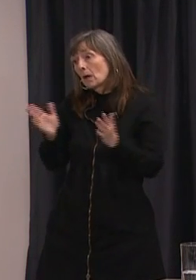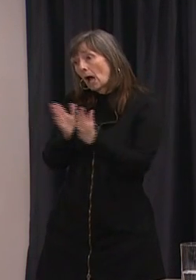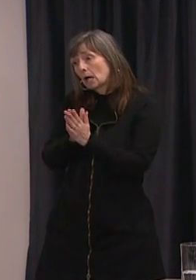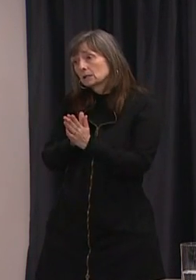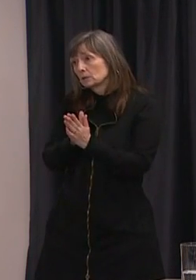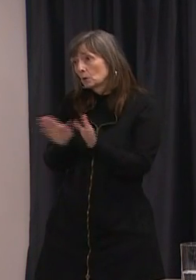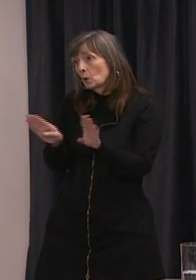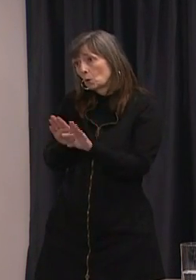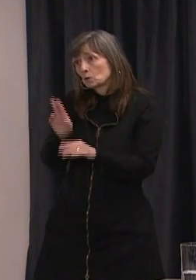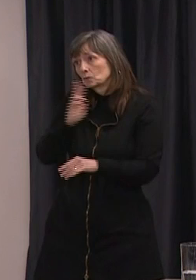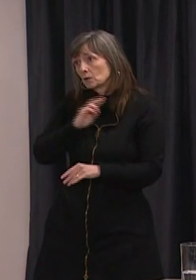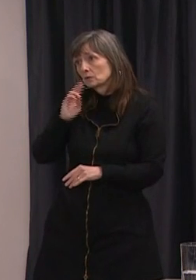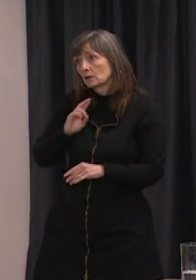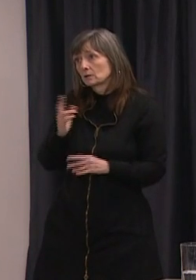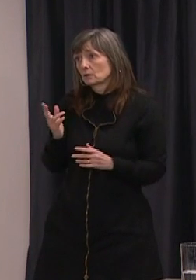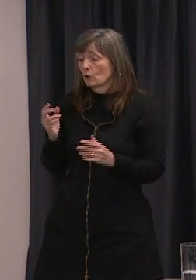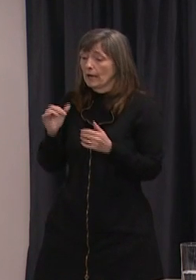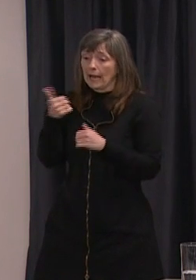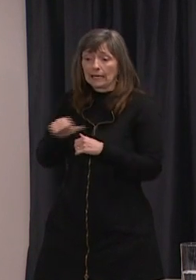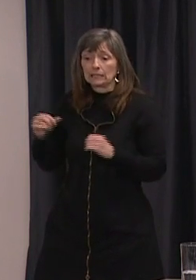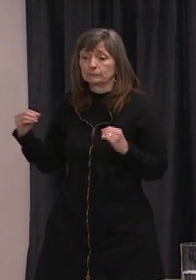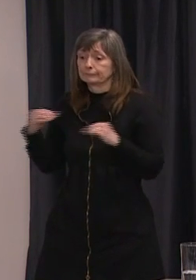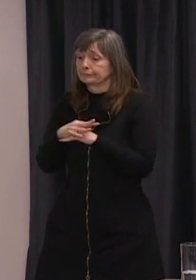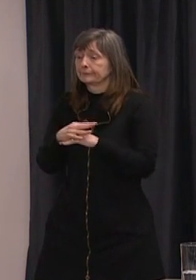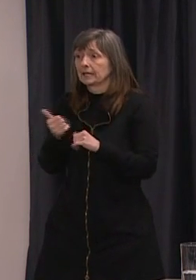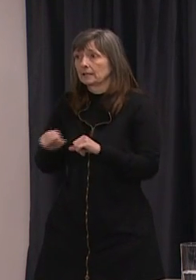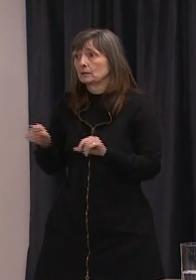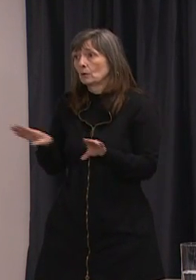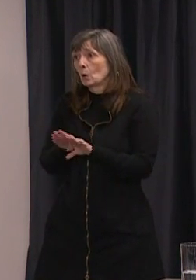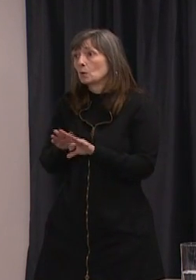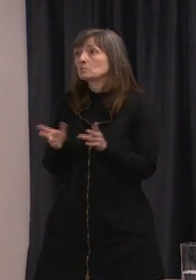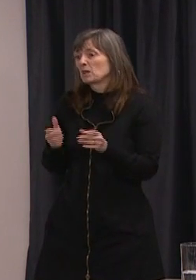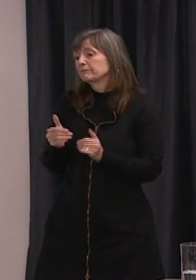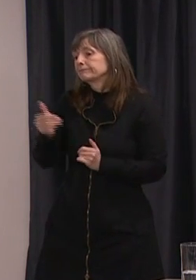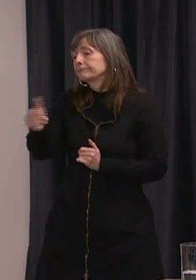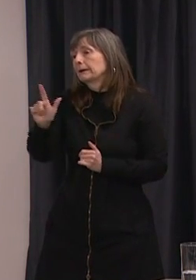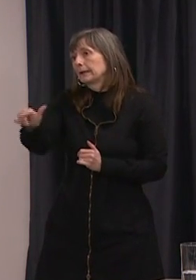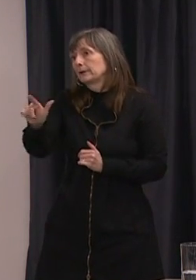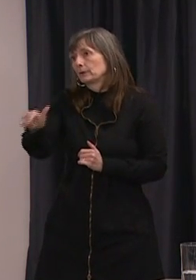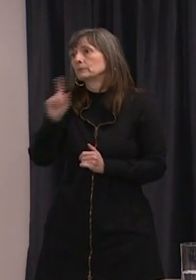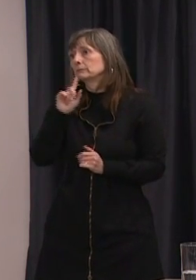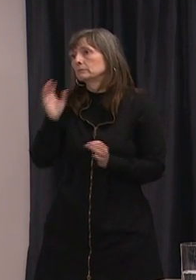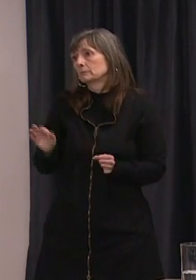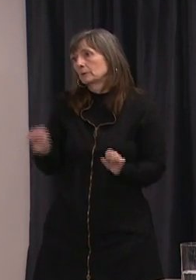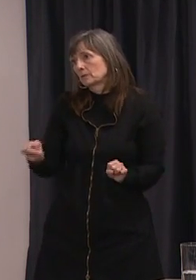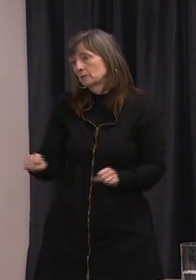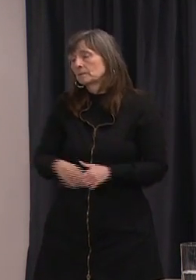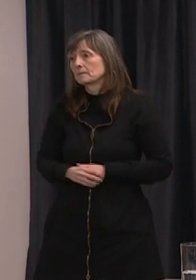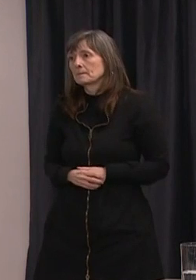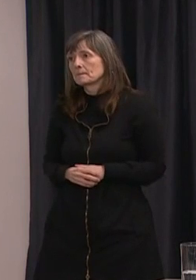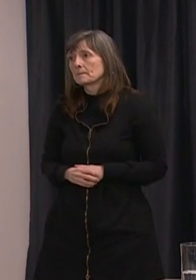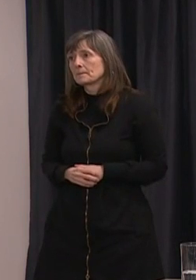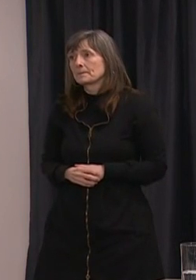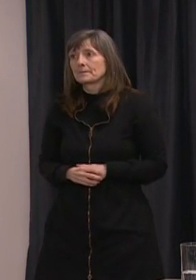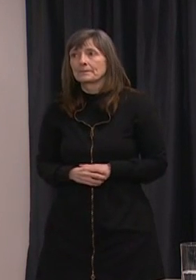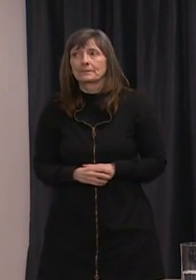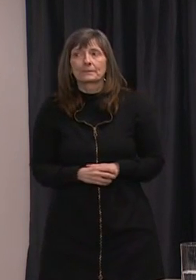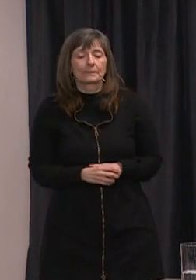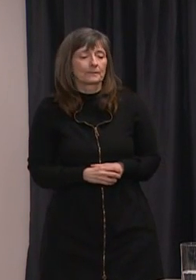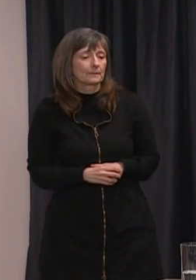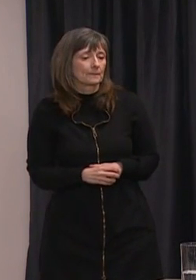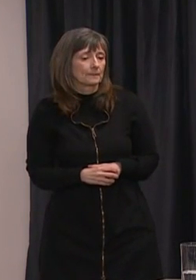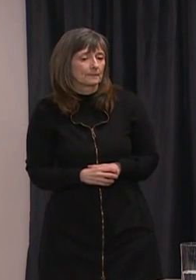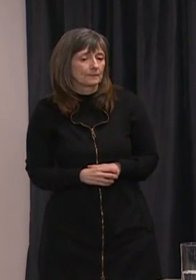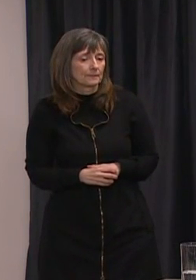have of any kind of gathering so those will be things we would have to consider as time goes on. Okay and I know that